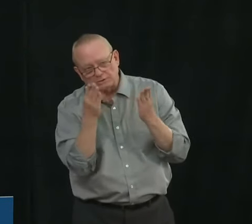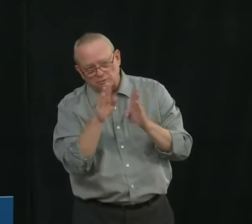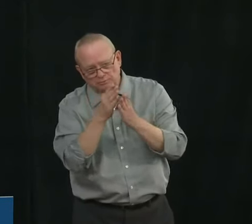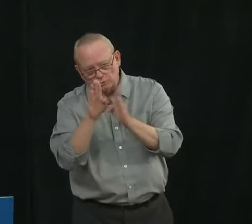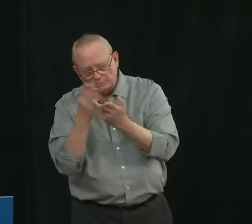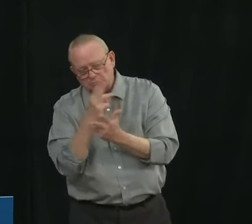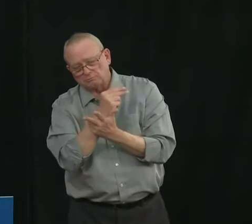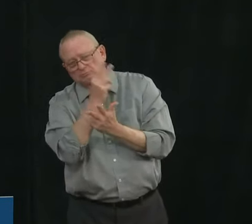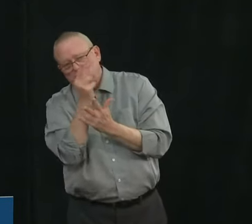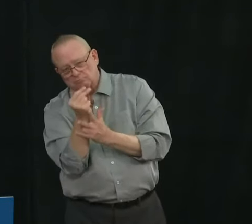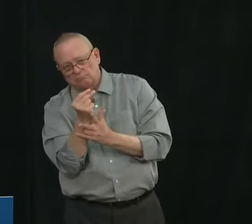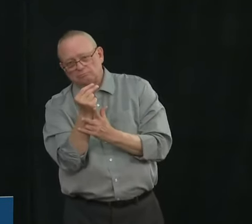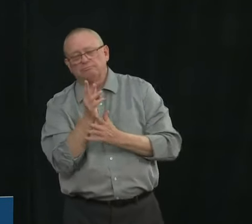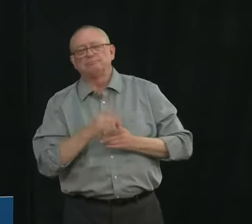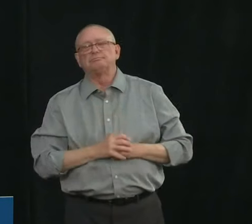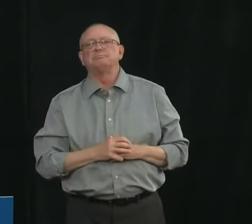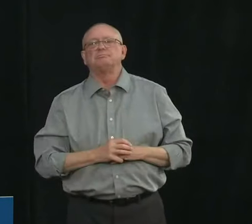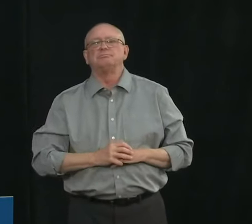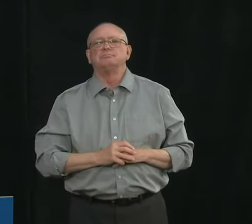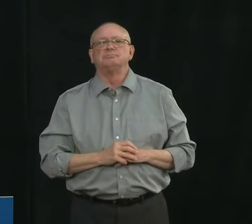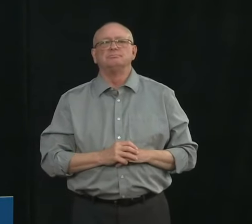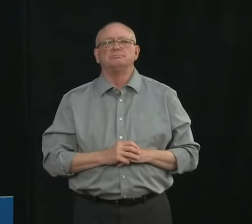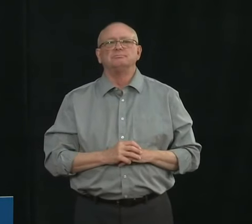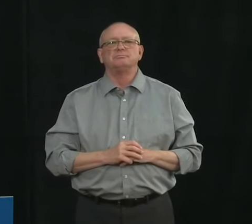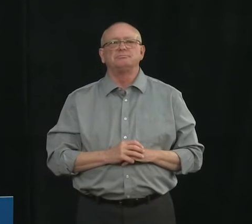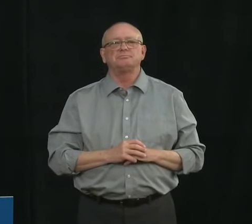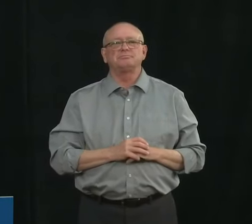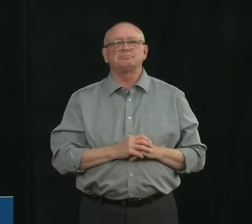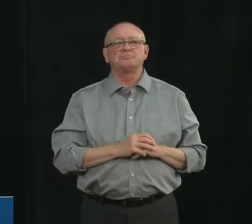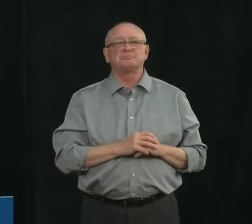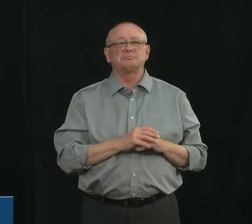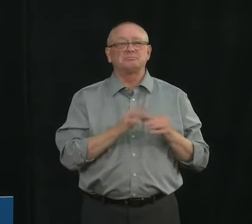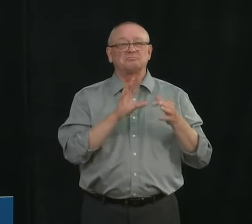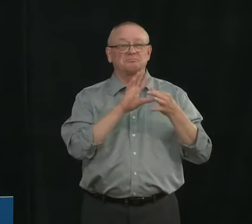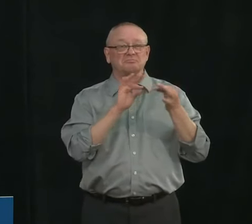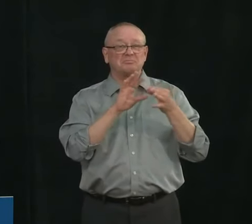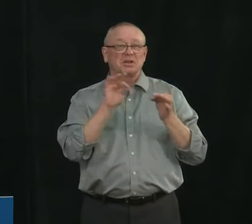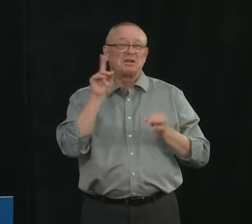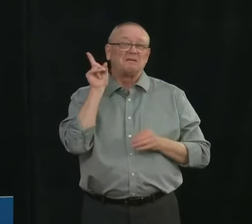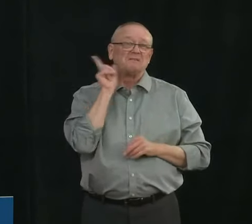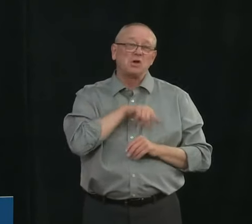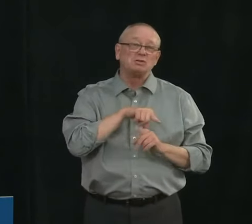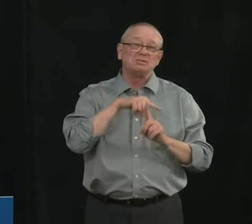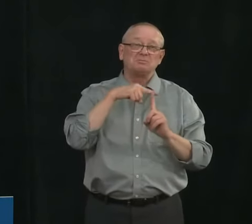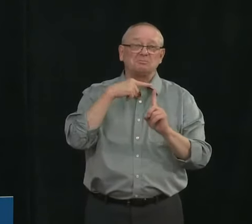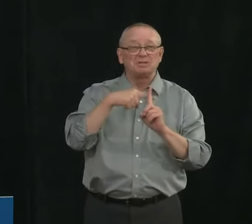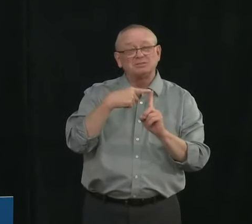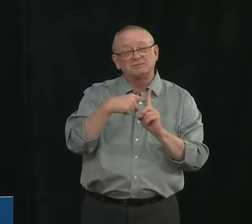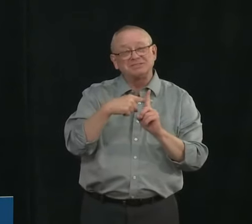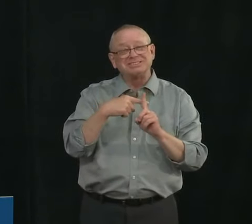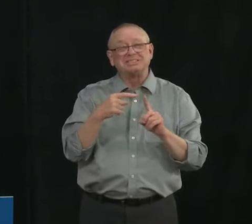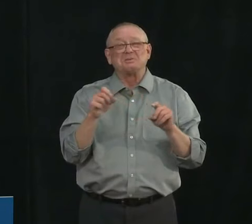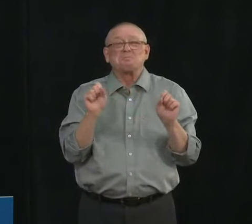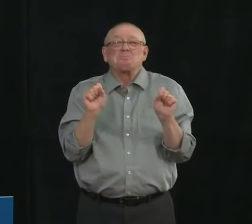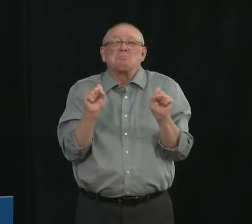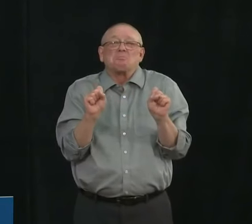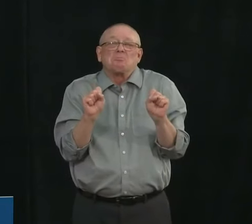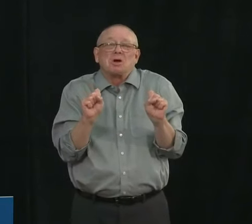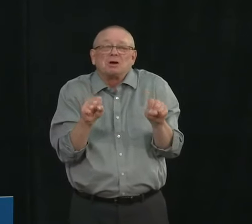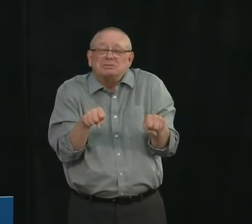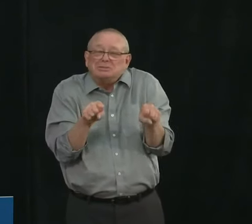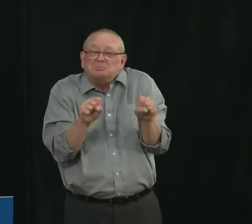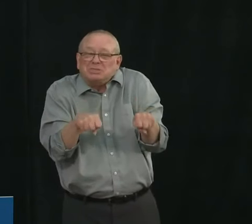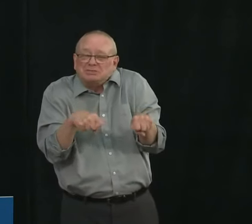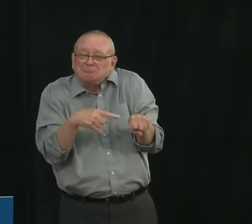a concern that if you do test a large number of people who have a very low pre-test probability of